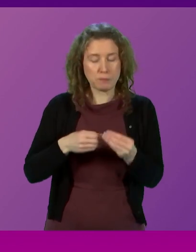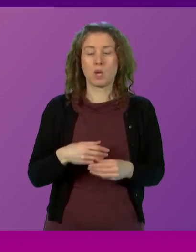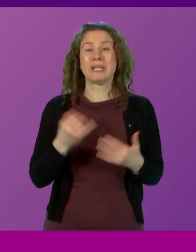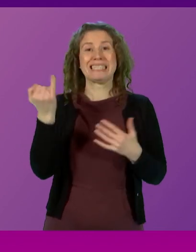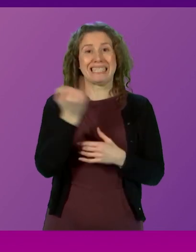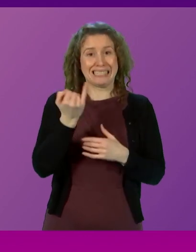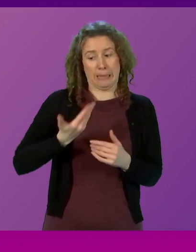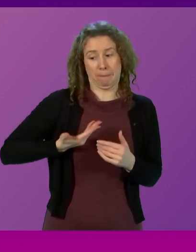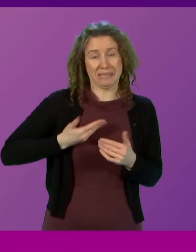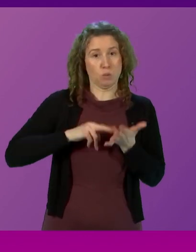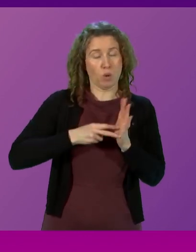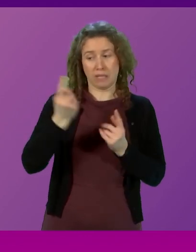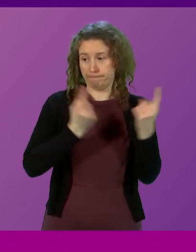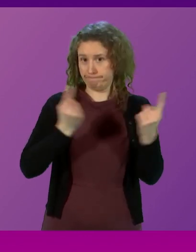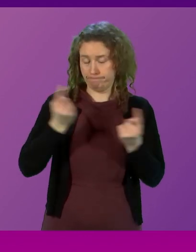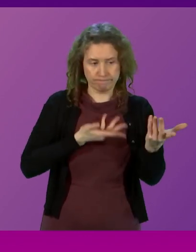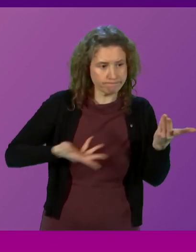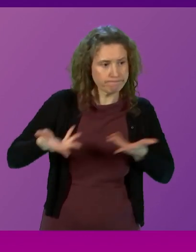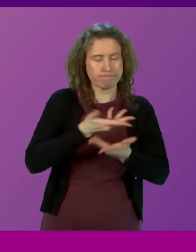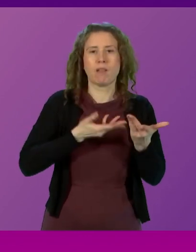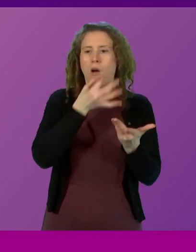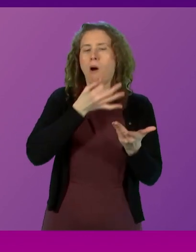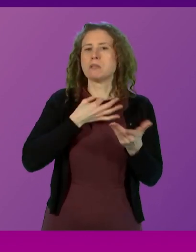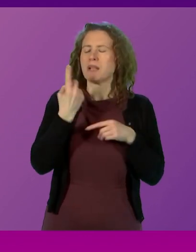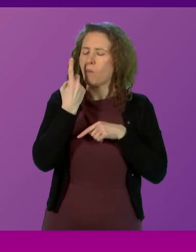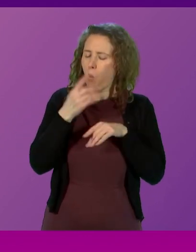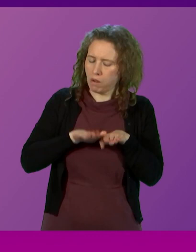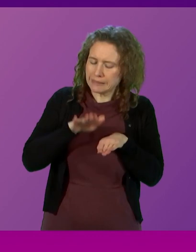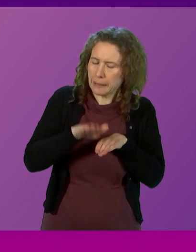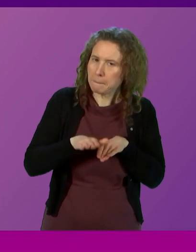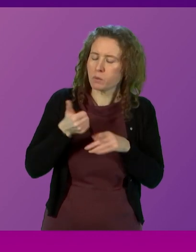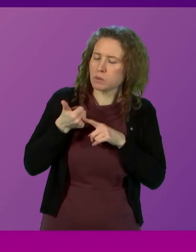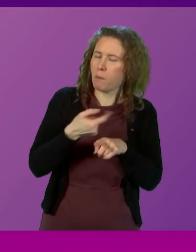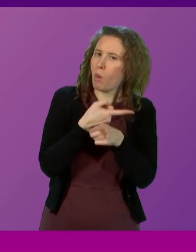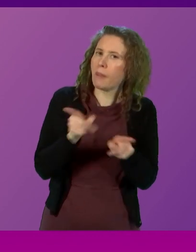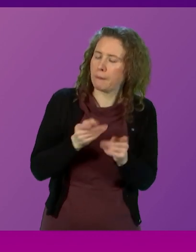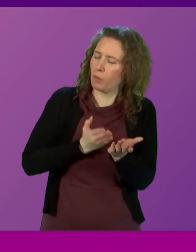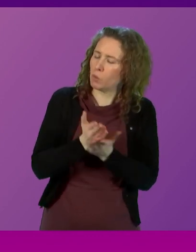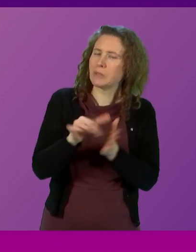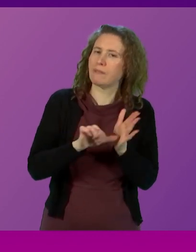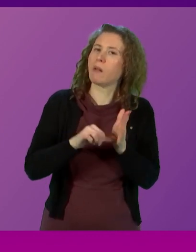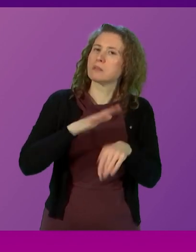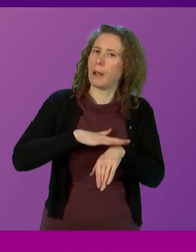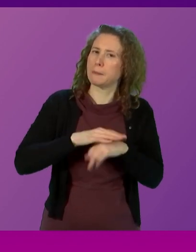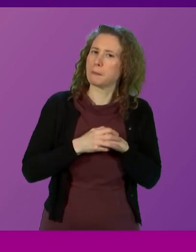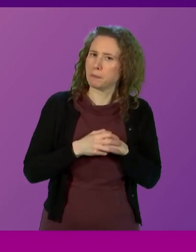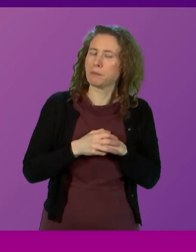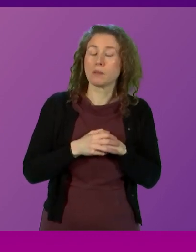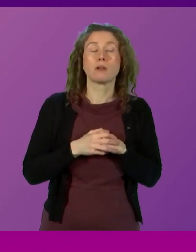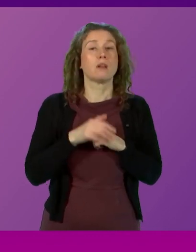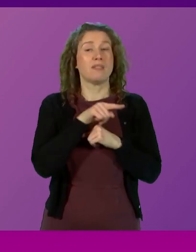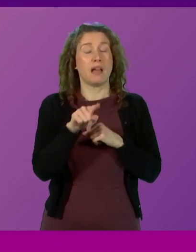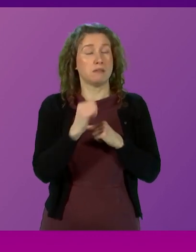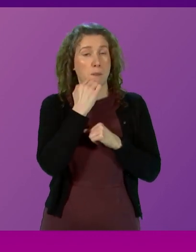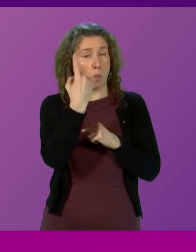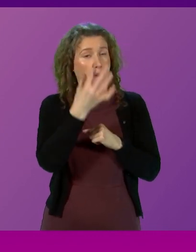organisations came together to ask me to take one particular step to support businesses through these tough times. Their number one